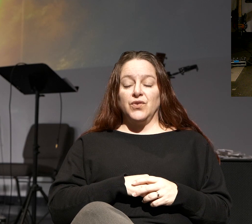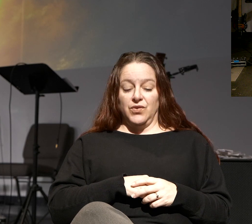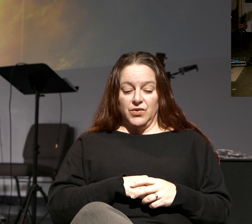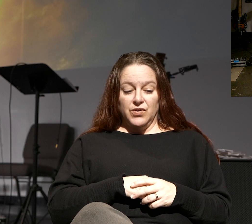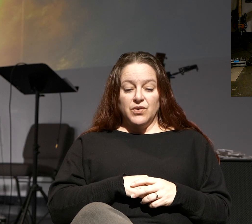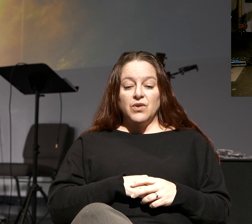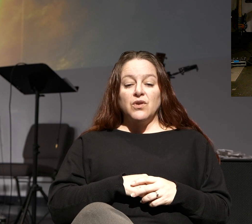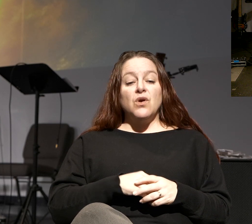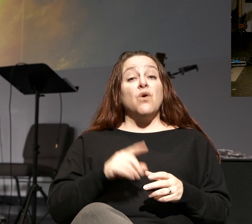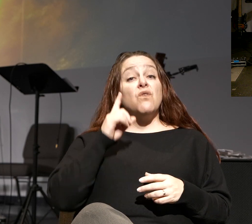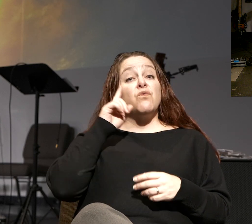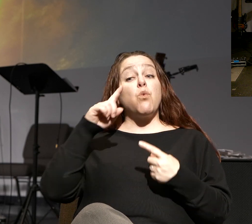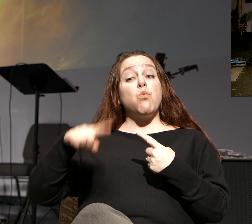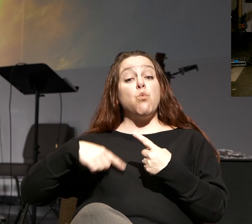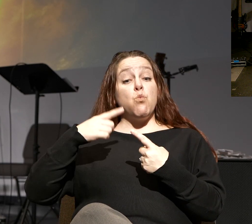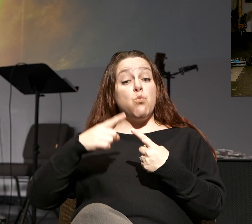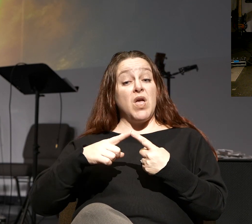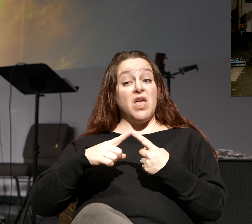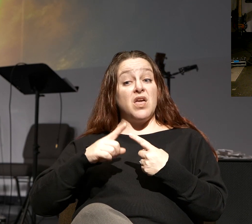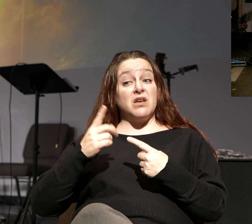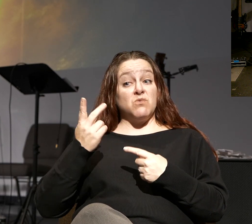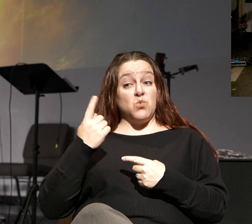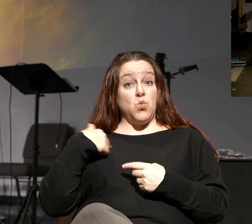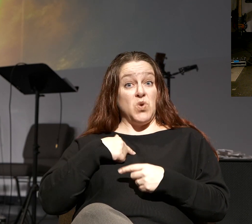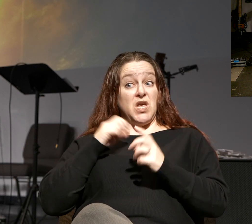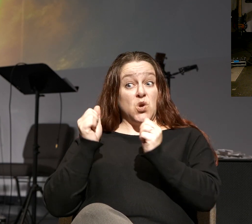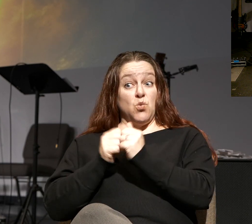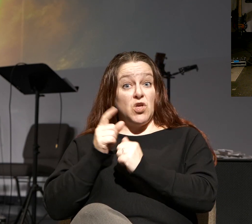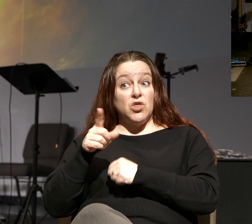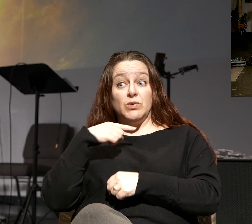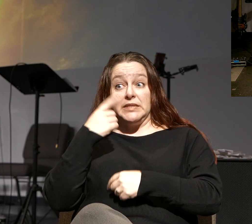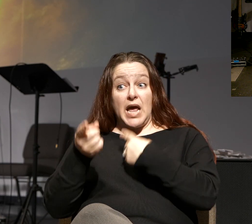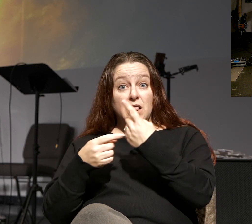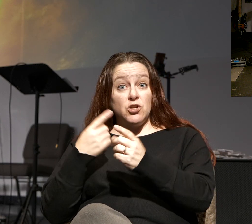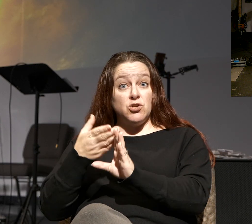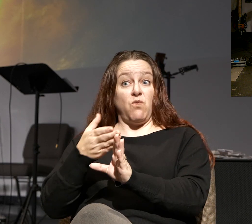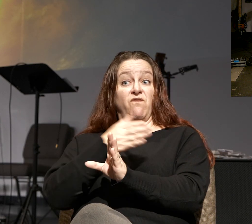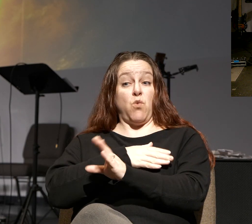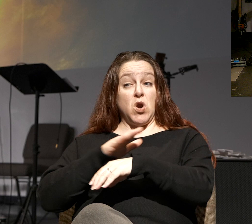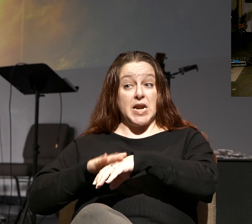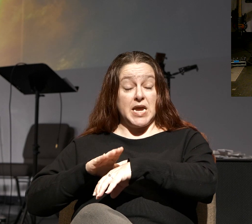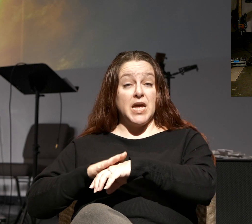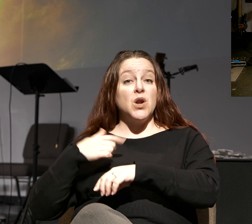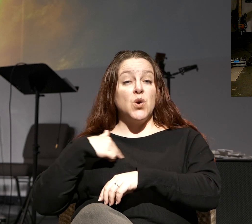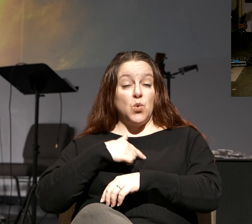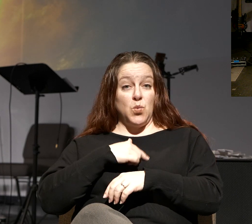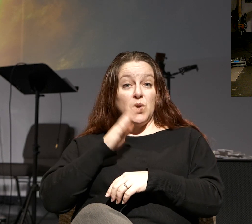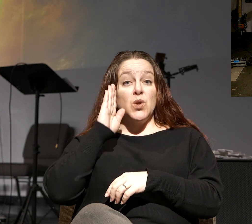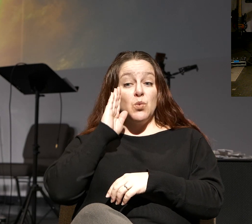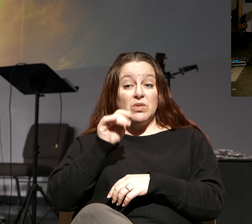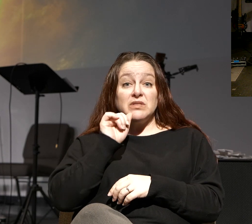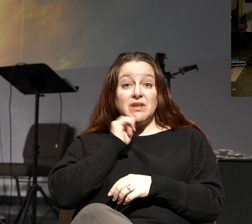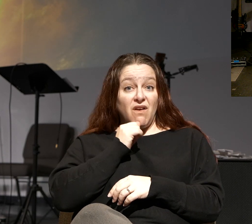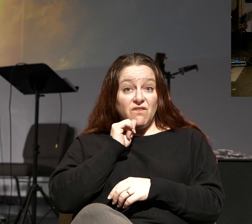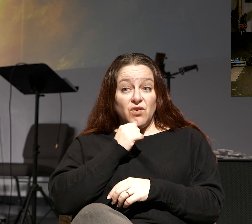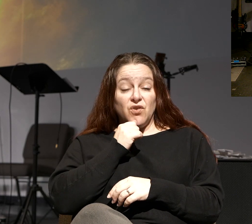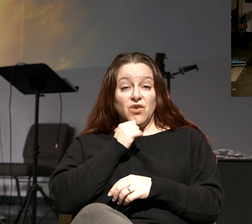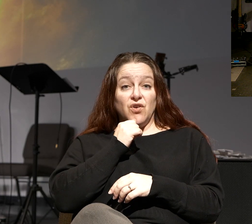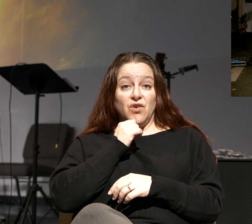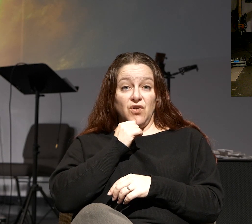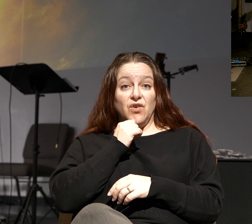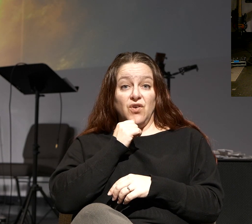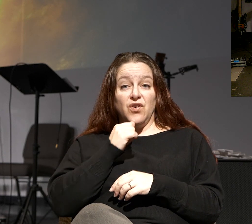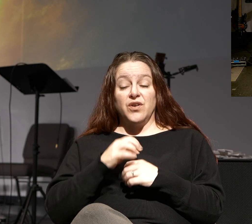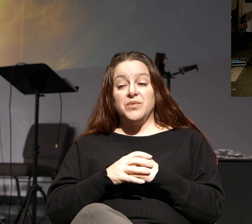He says, for when we were with you, we kept telling you beforehand that we were to suffer affliction,